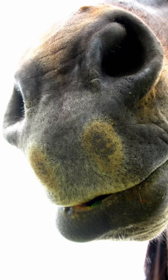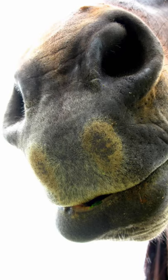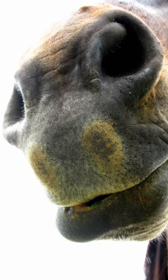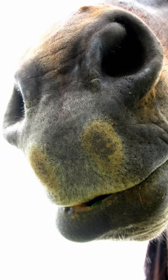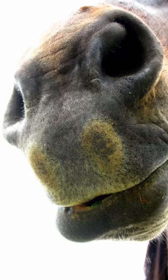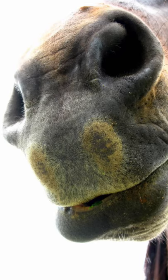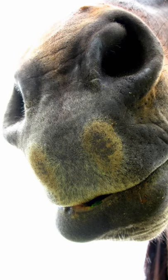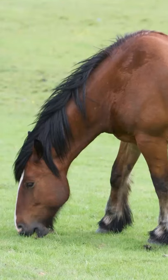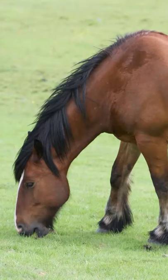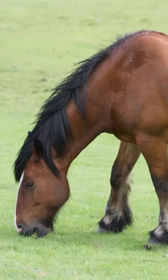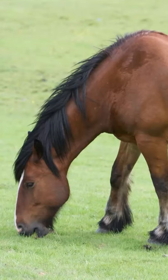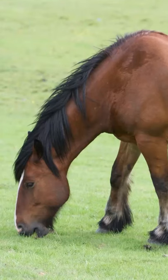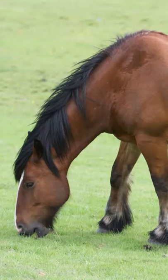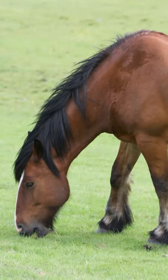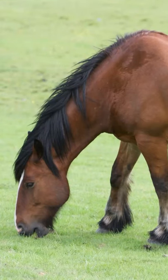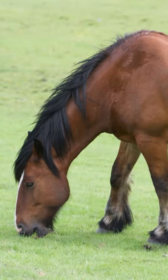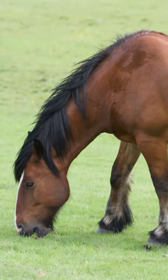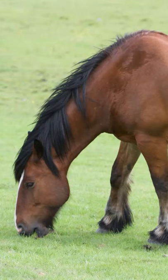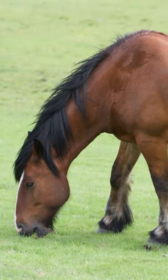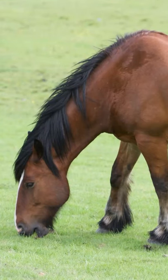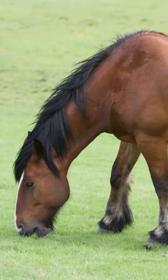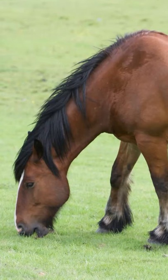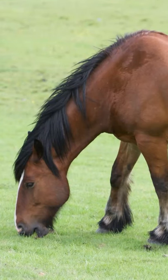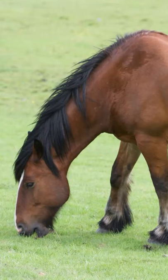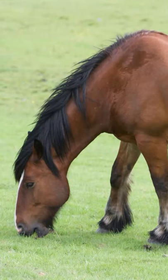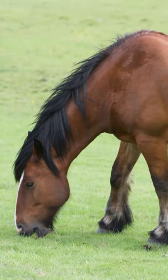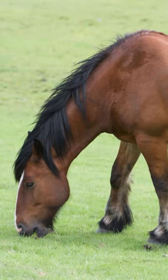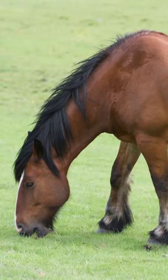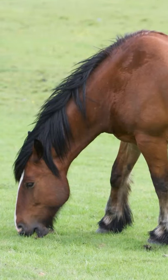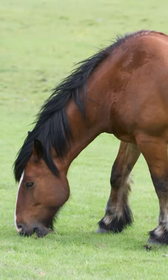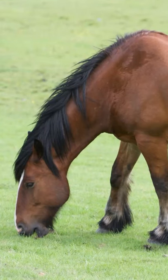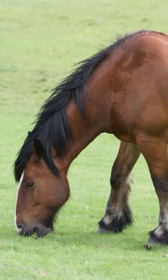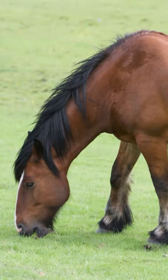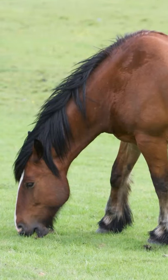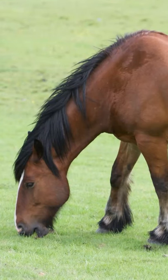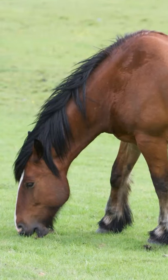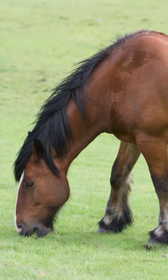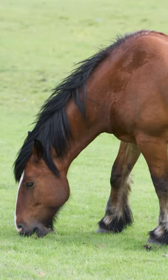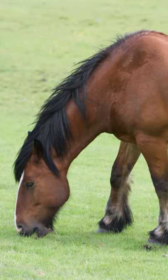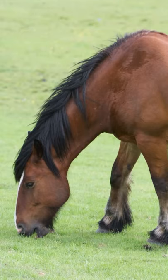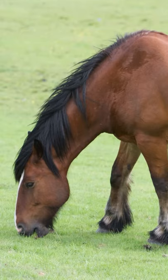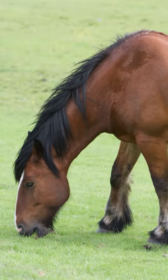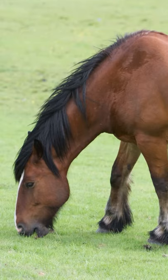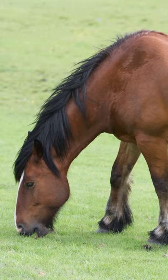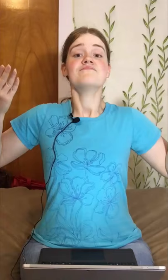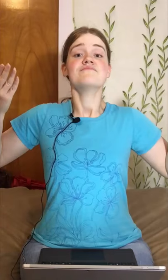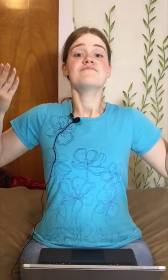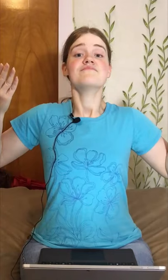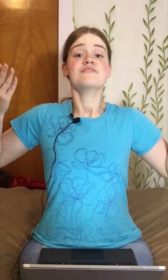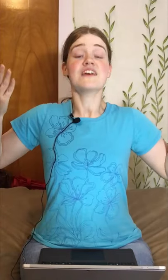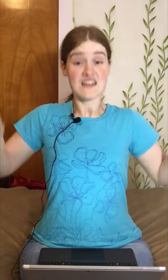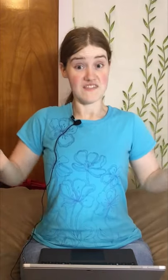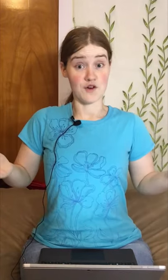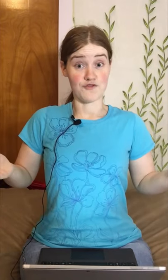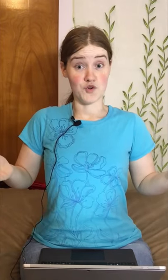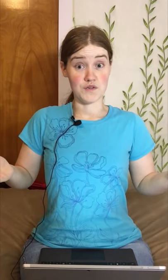their nose so that they don't accidentally breathe in their food.